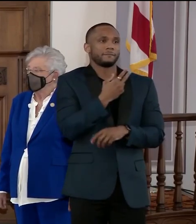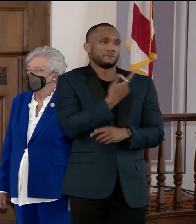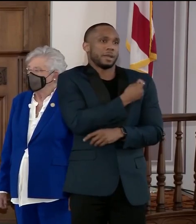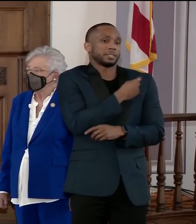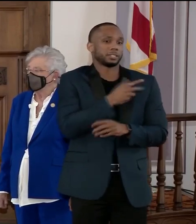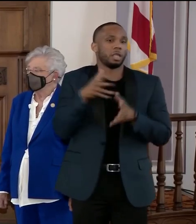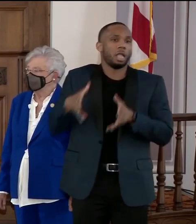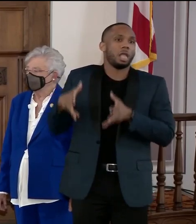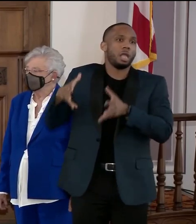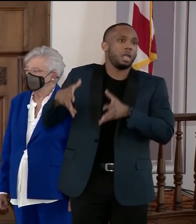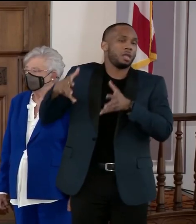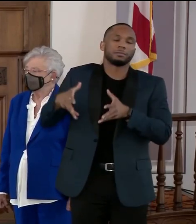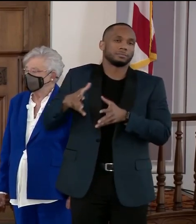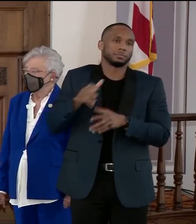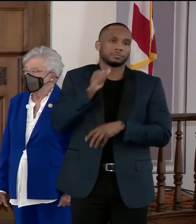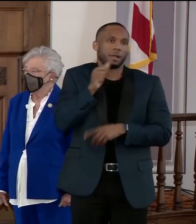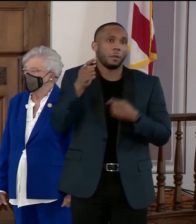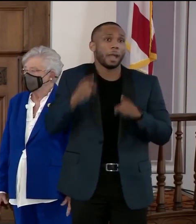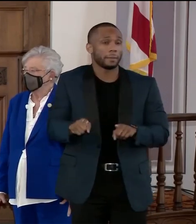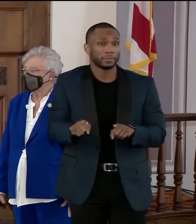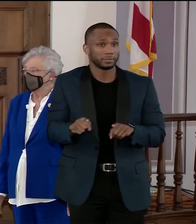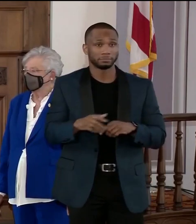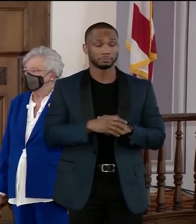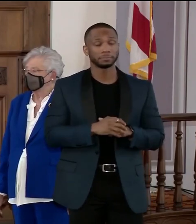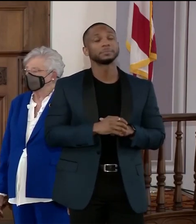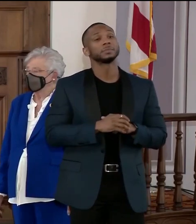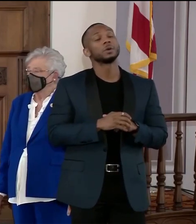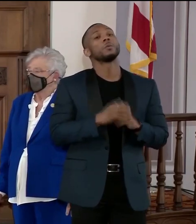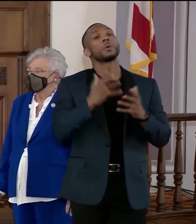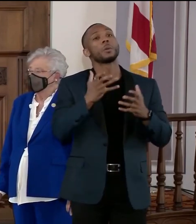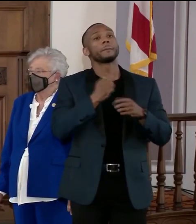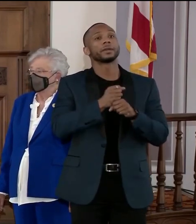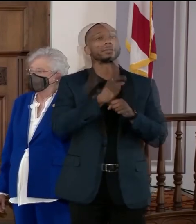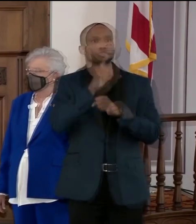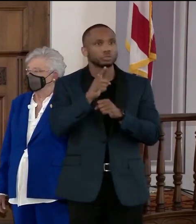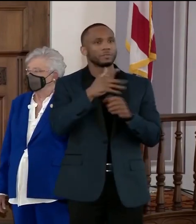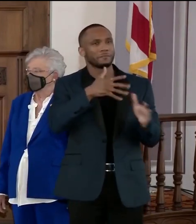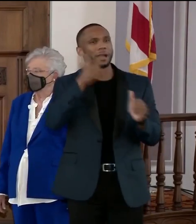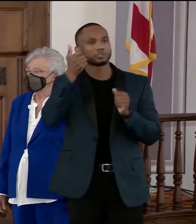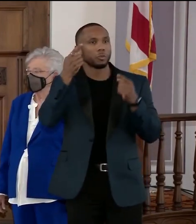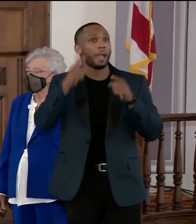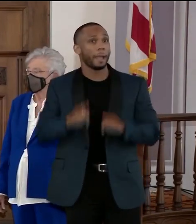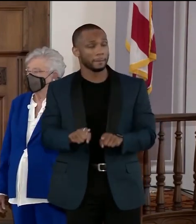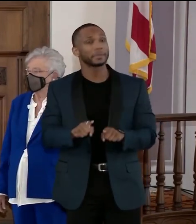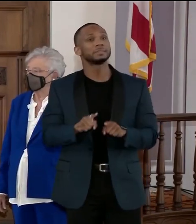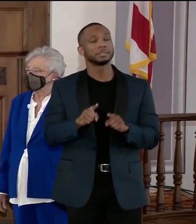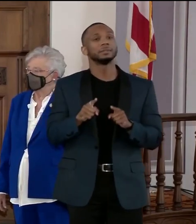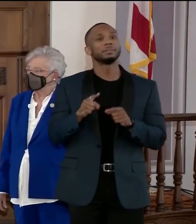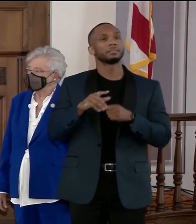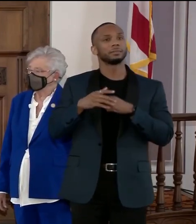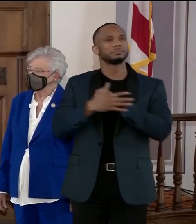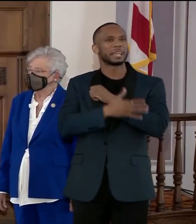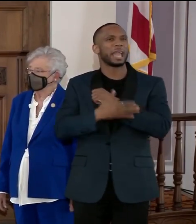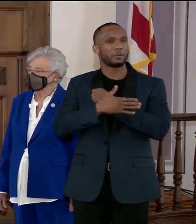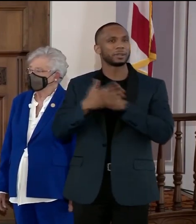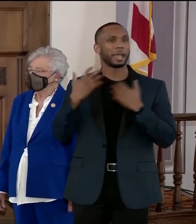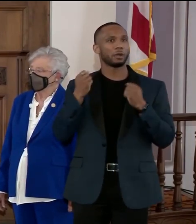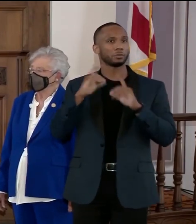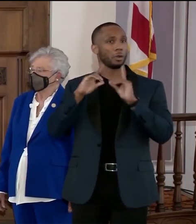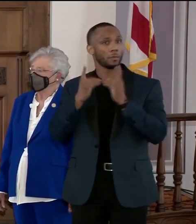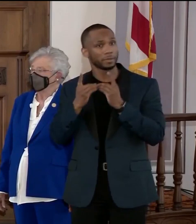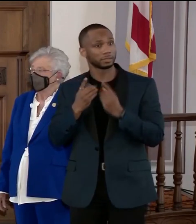freezers or sitting on the shelf. In fact, it is not now. But we want to make that very clear. Our county health departments who are doing